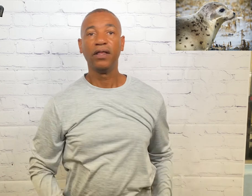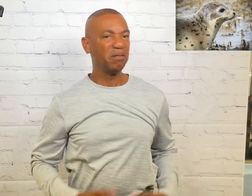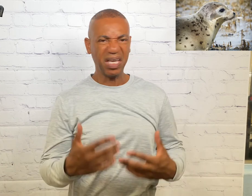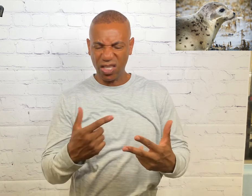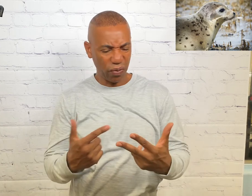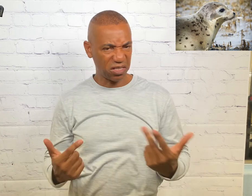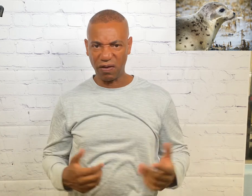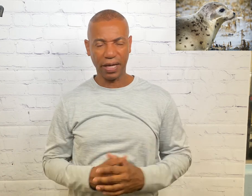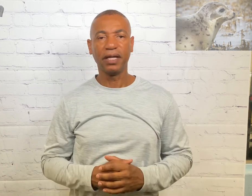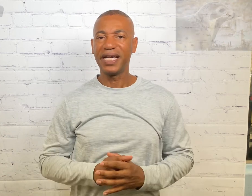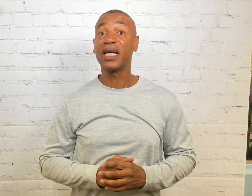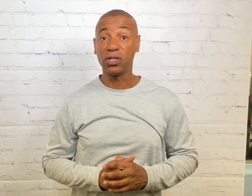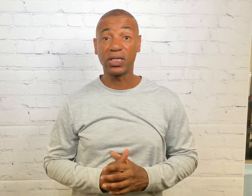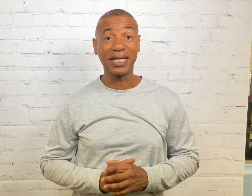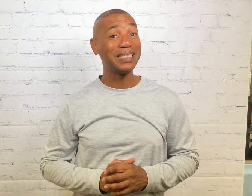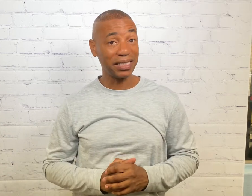Either way is fine. That's how you sign seal.